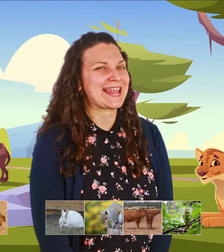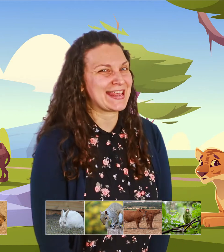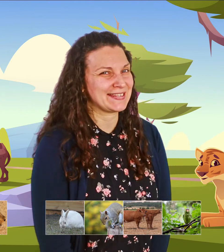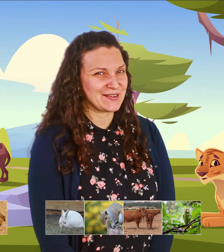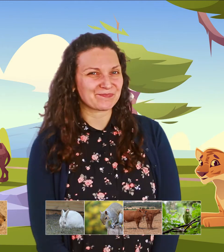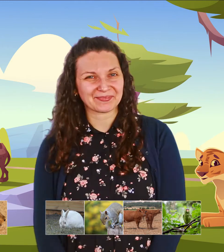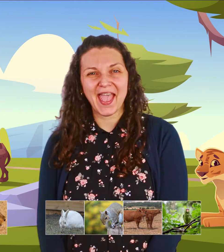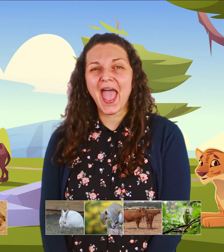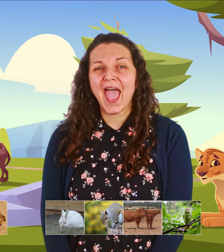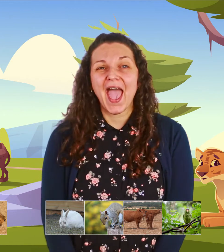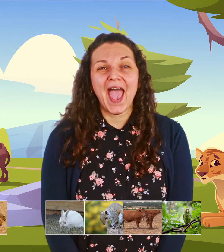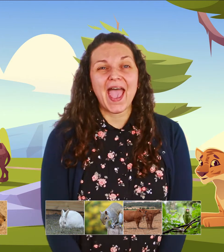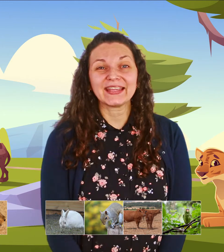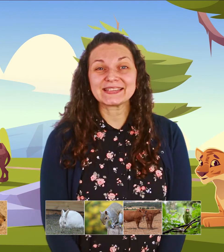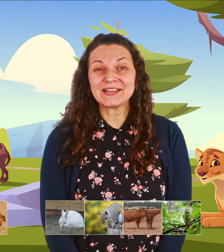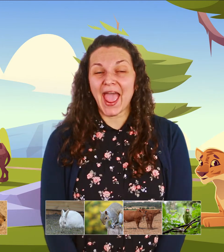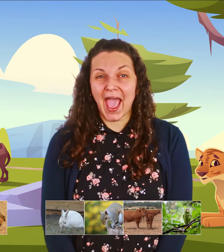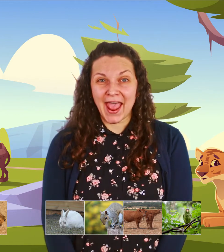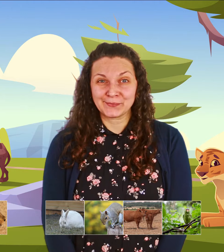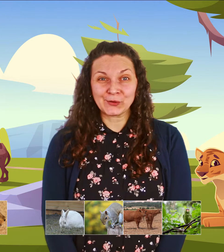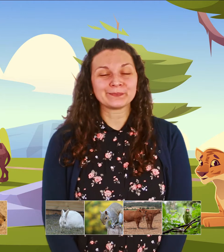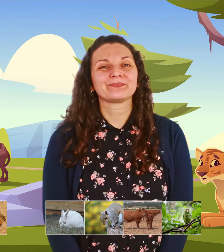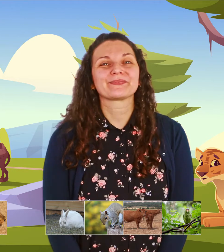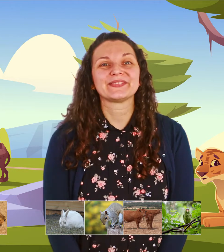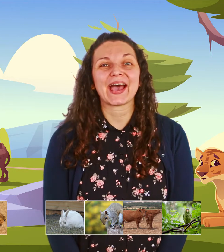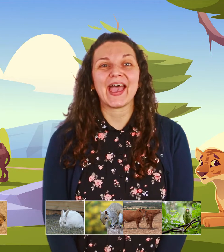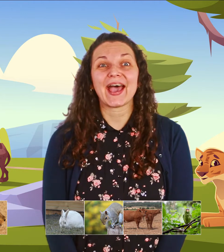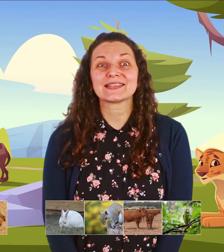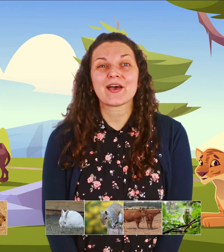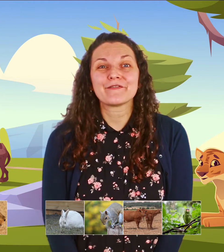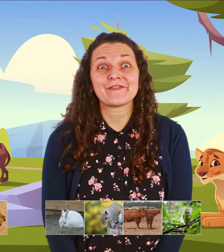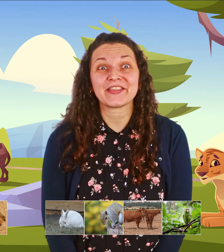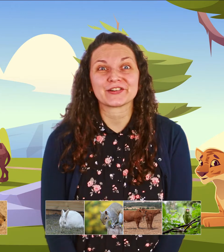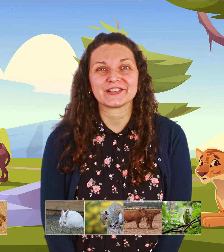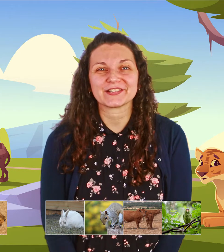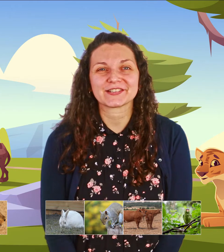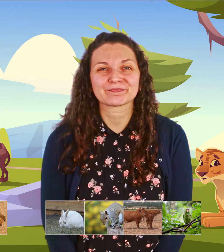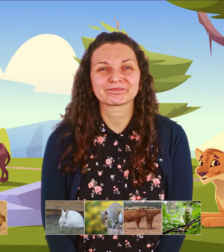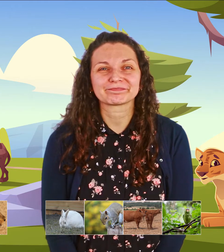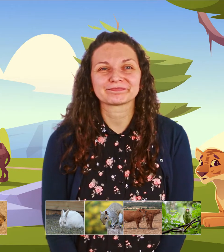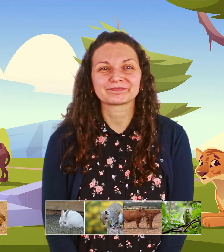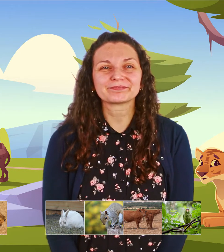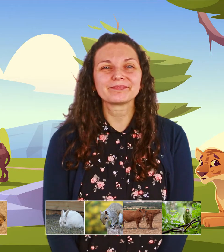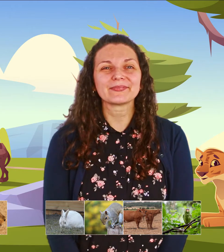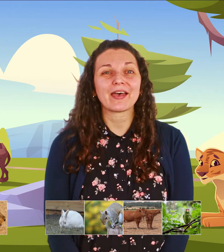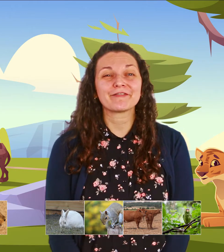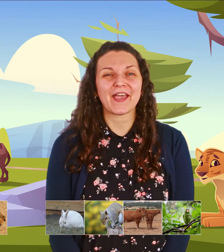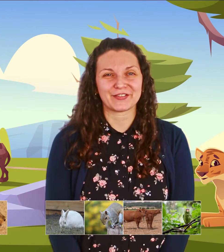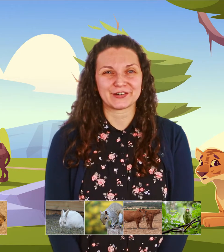easy! It's an animal that has feathers. Feathers.